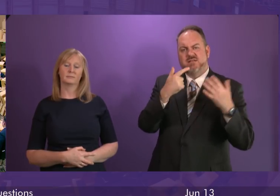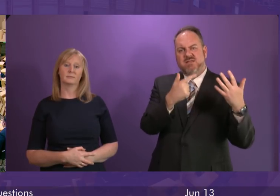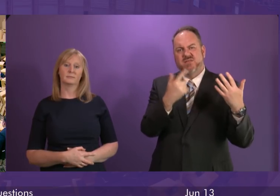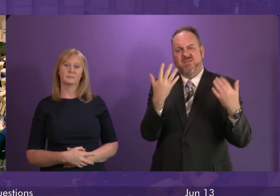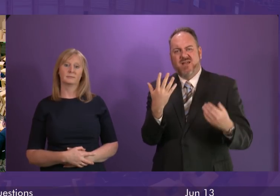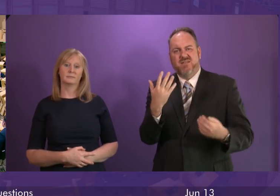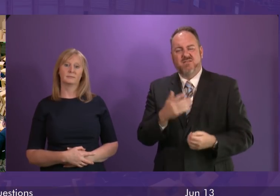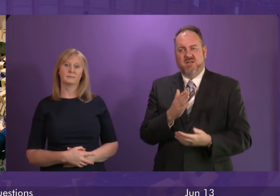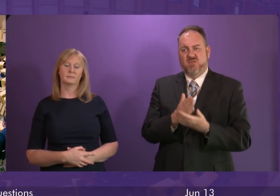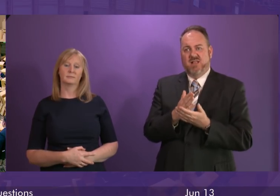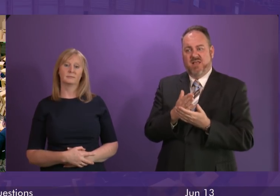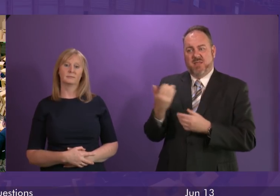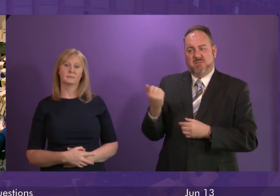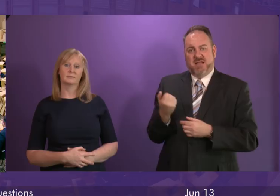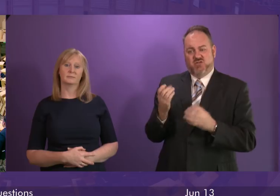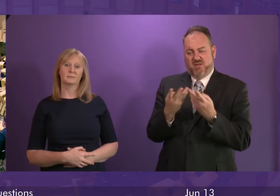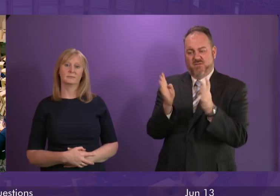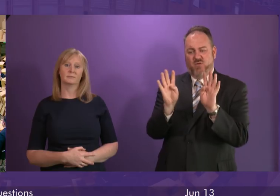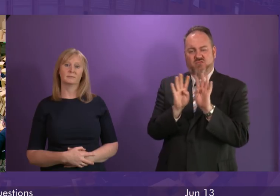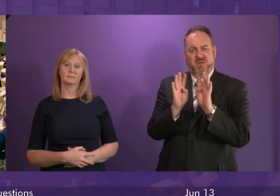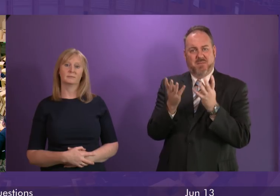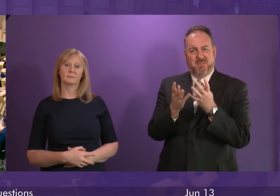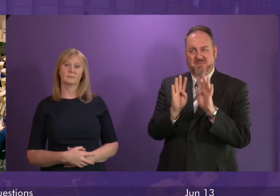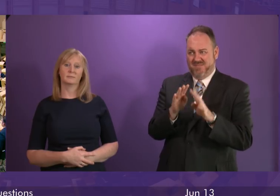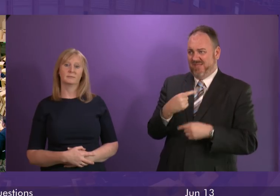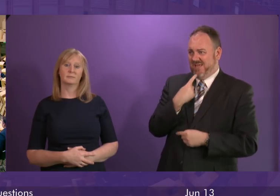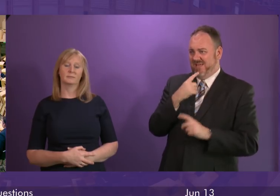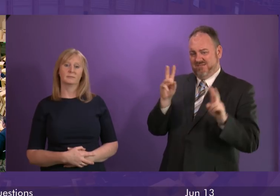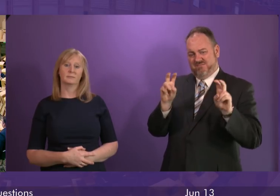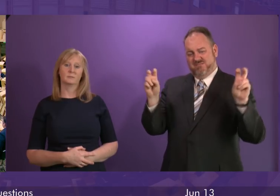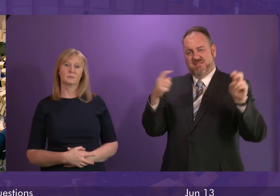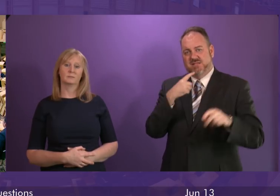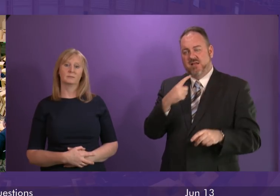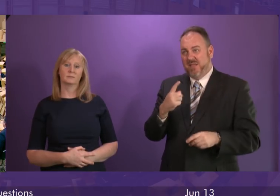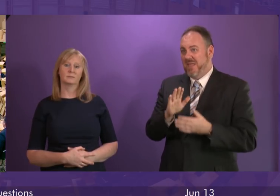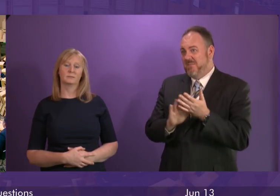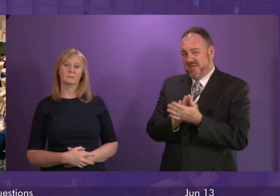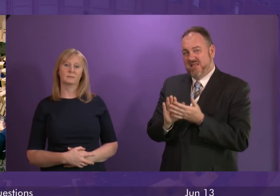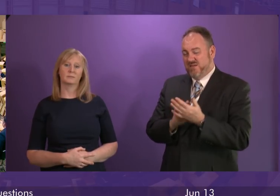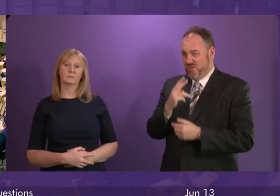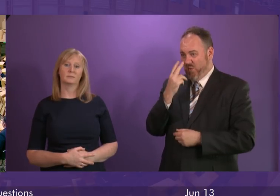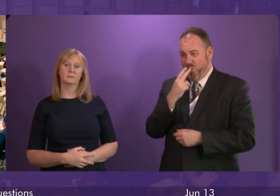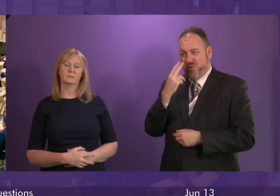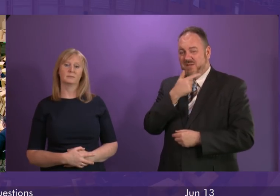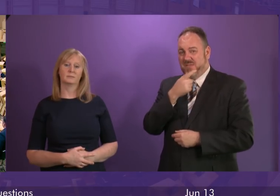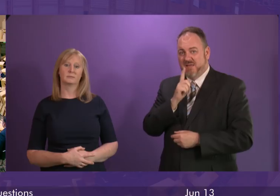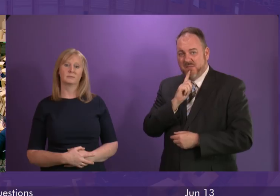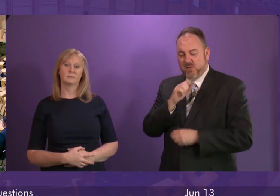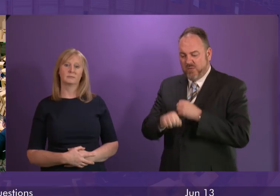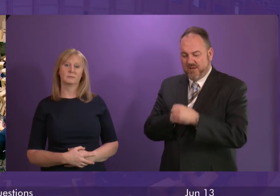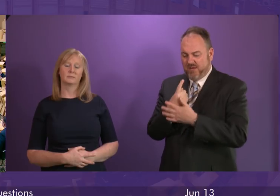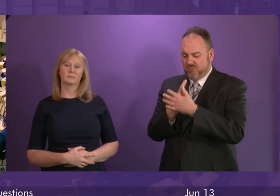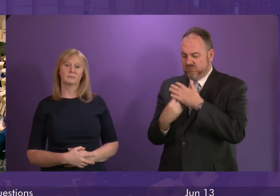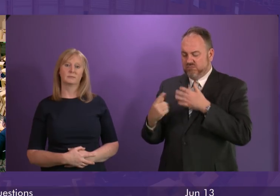Pensioners Forum said that this is a decision, and I quote, potentially plunging older people into a solitary